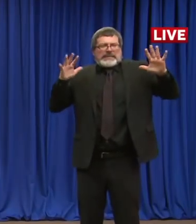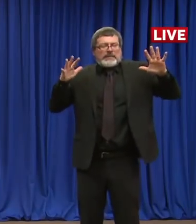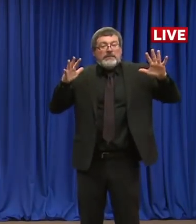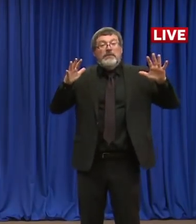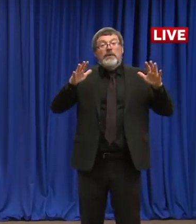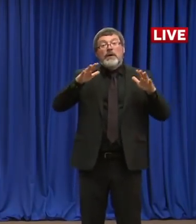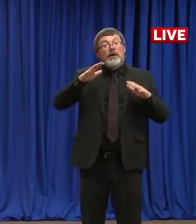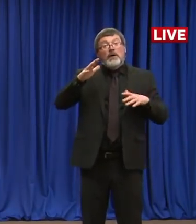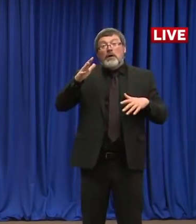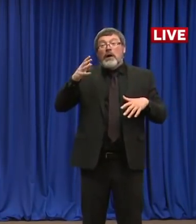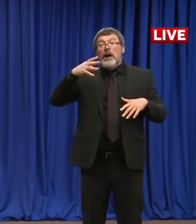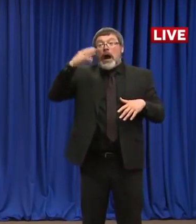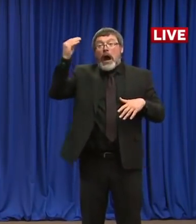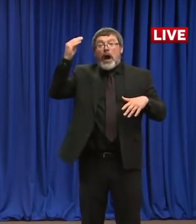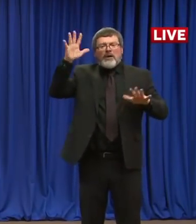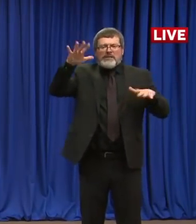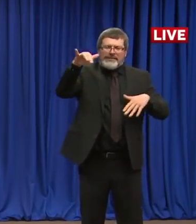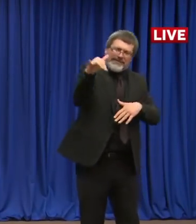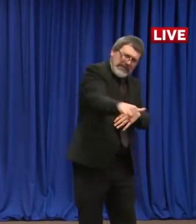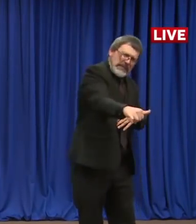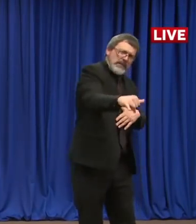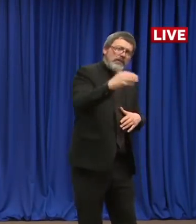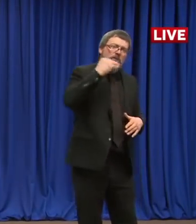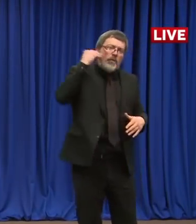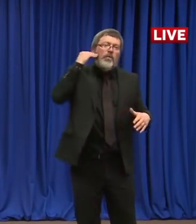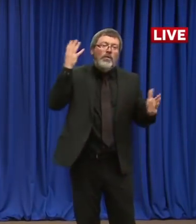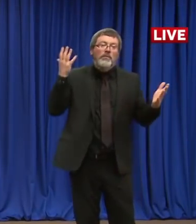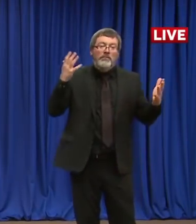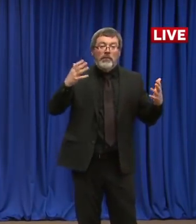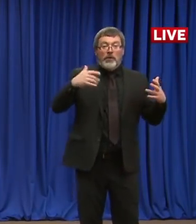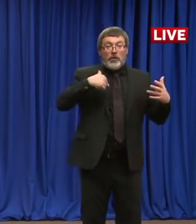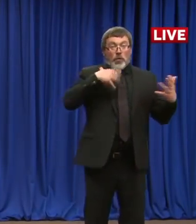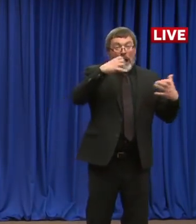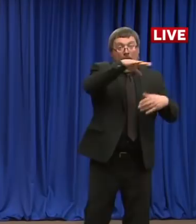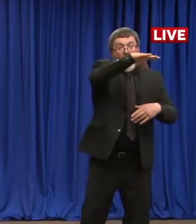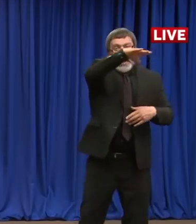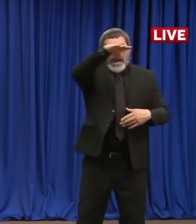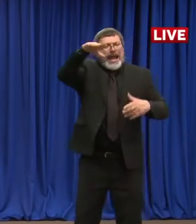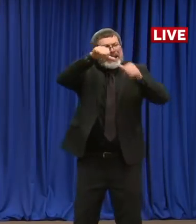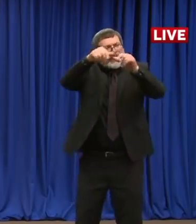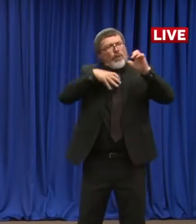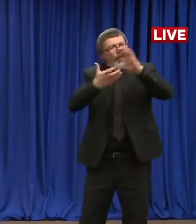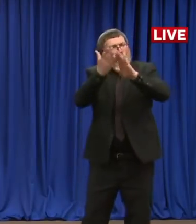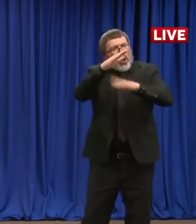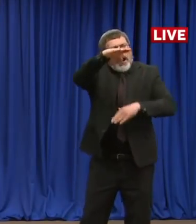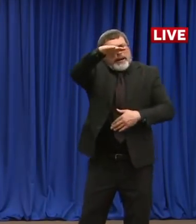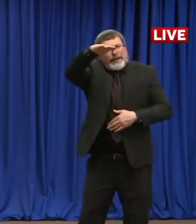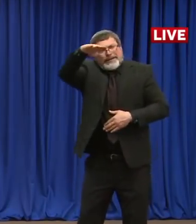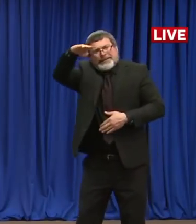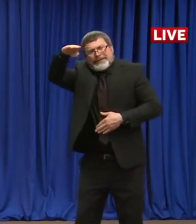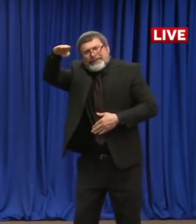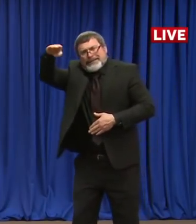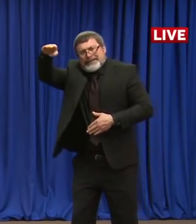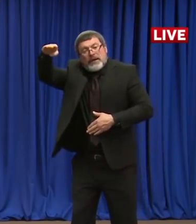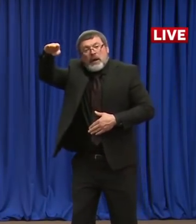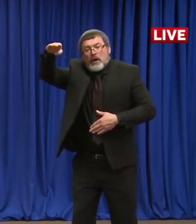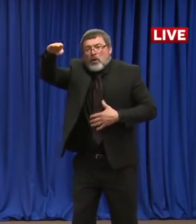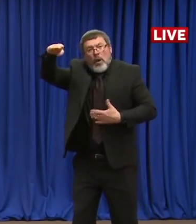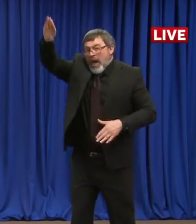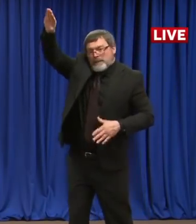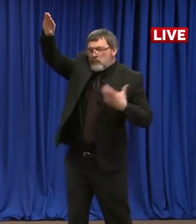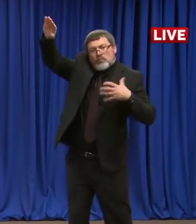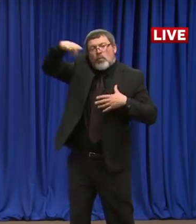We've seemed to hit a plateau here with our numbers. That's a very good sign, but we are still a long ways away from finding our way out. With our discipline